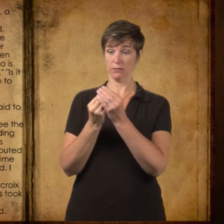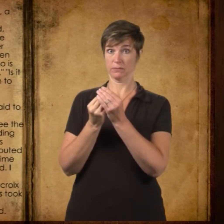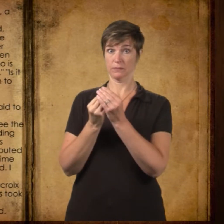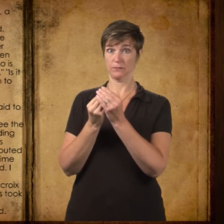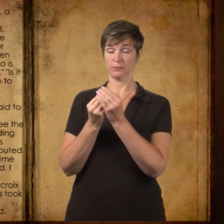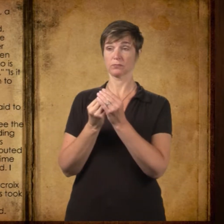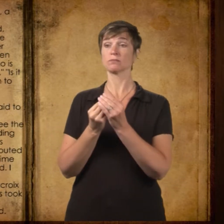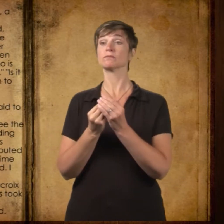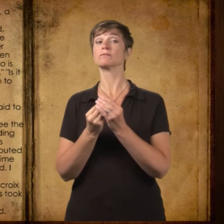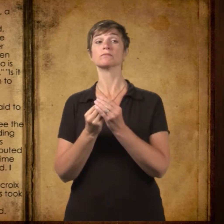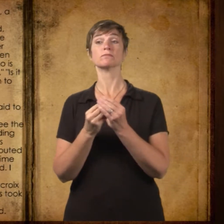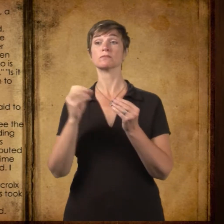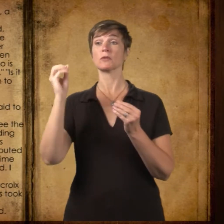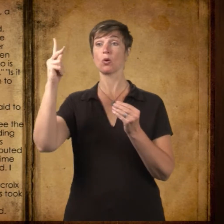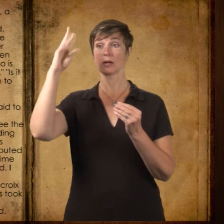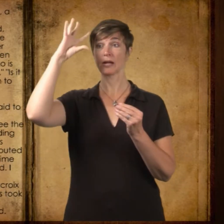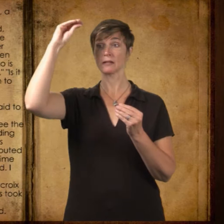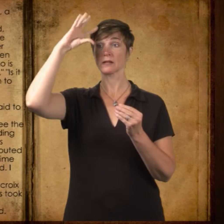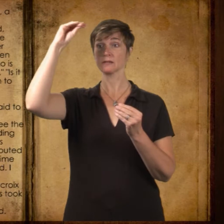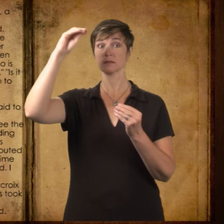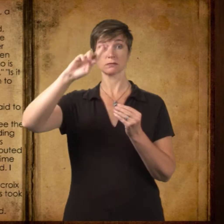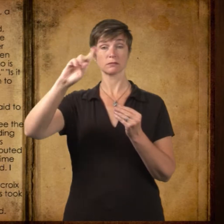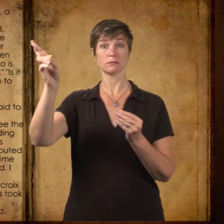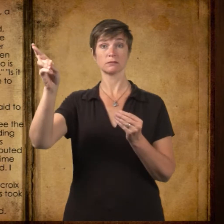All right, fellas! For a minute, no one moved.